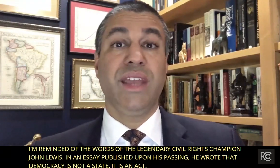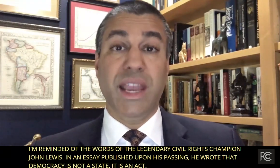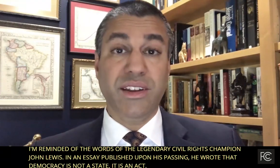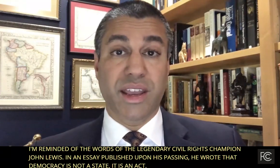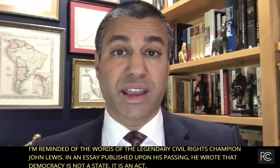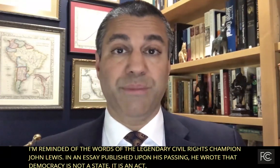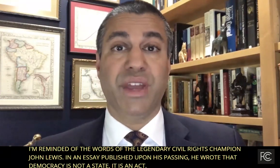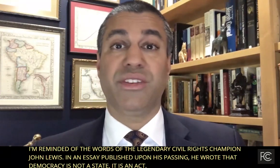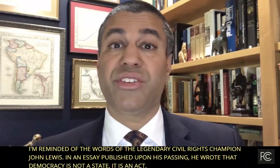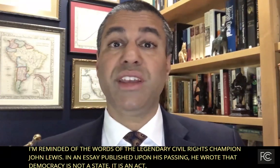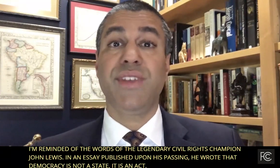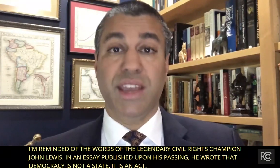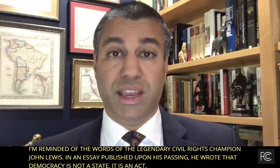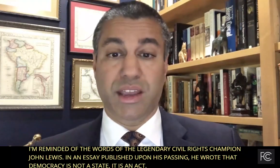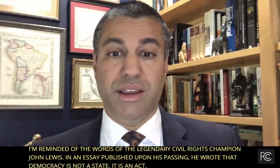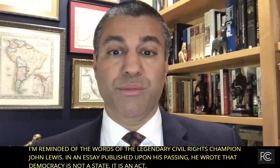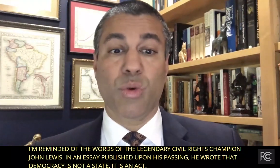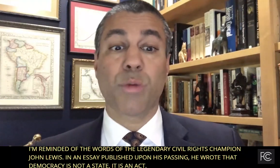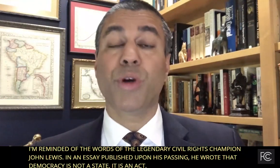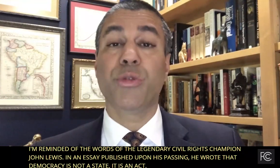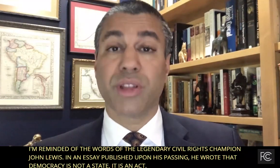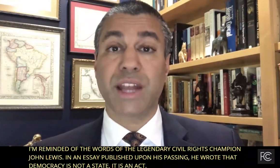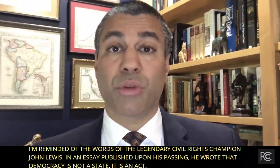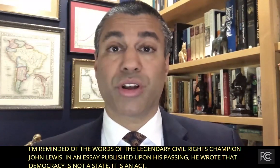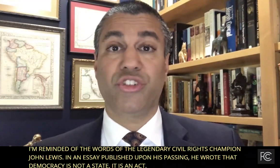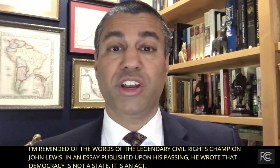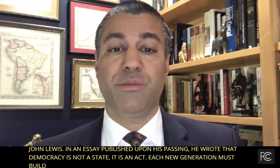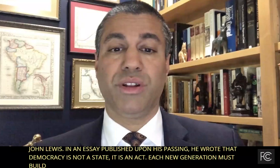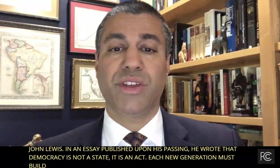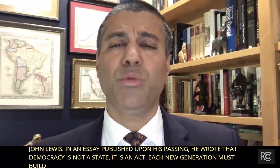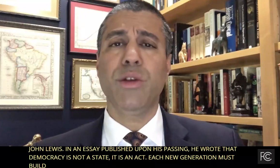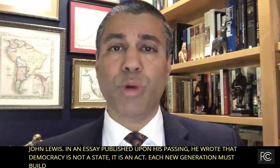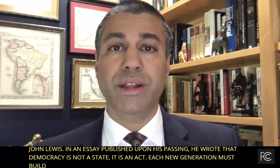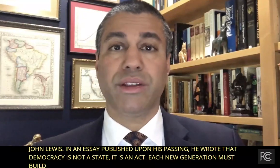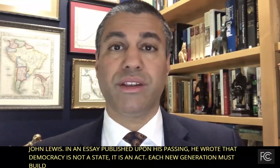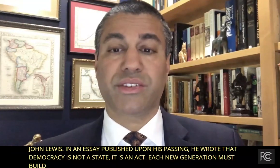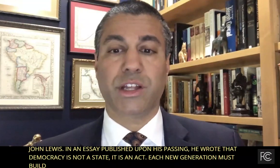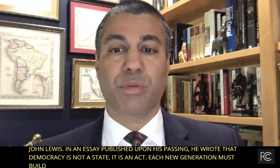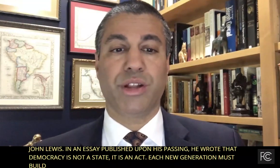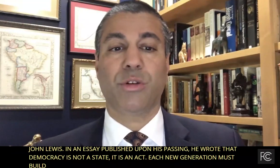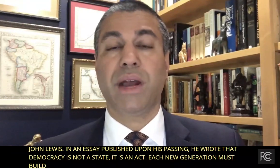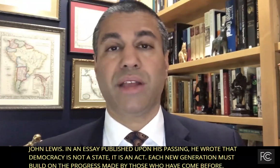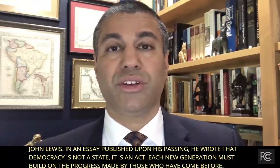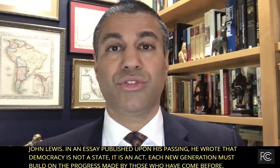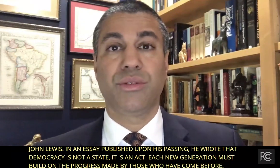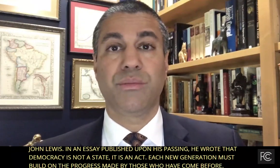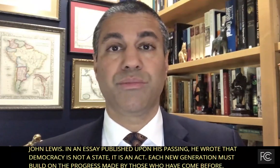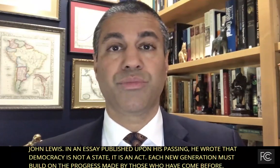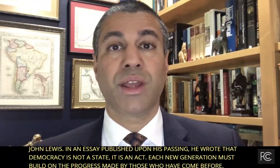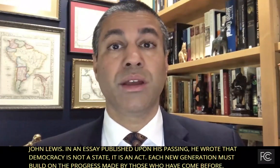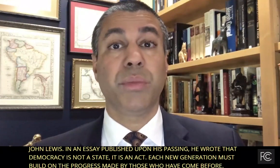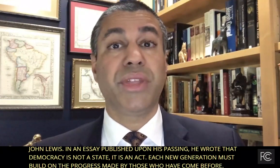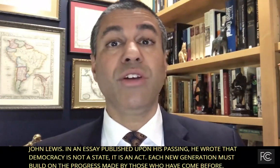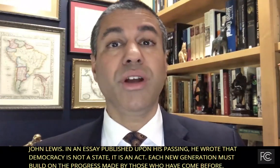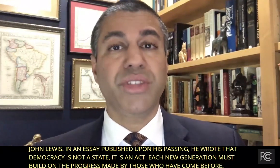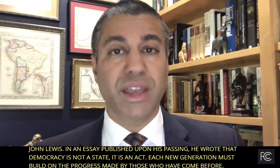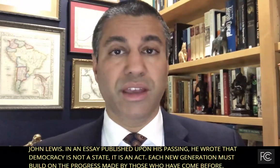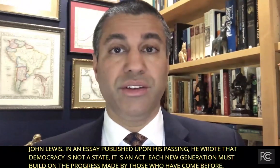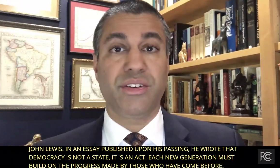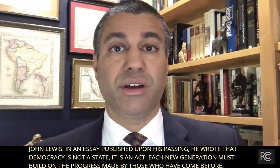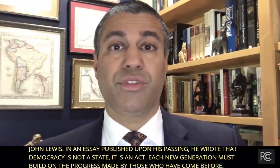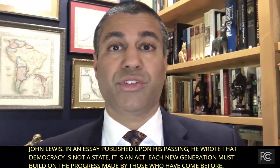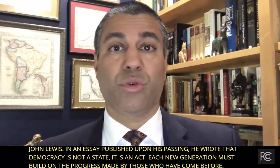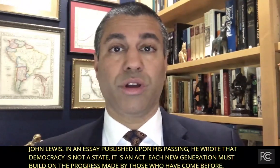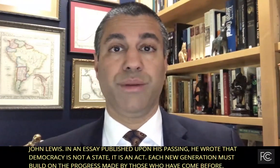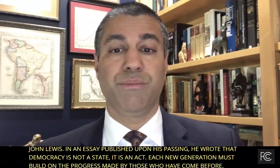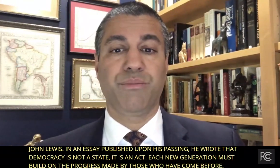The ADA and the CVAA were both landmark achievements, and we rightly celebrate their passage. But they are not the